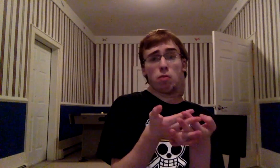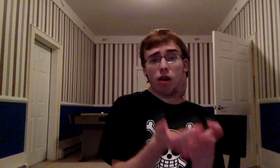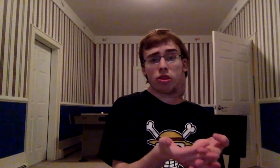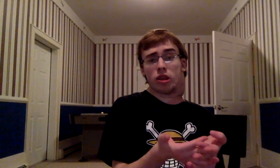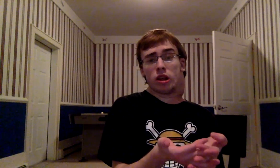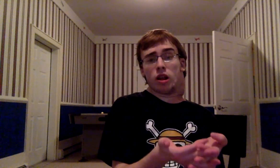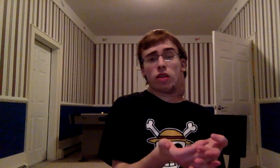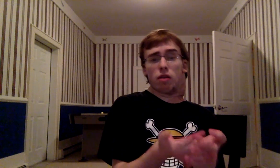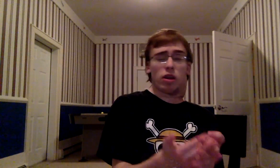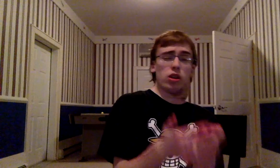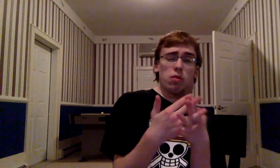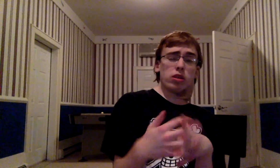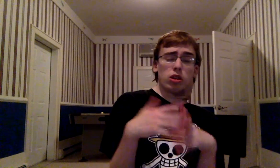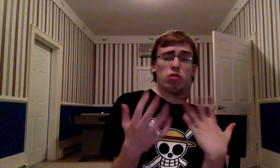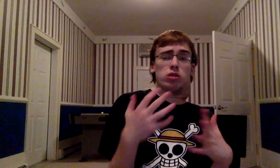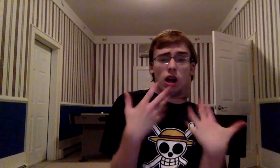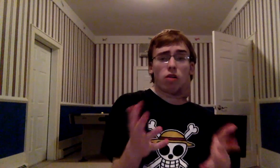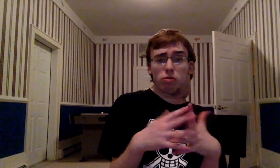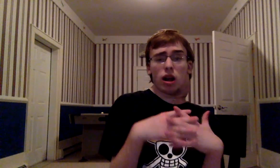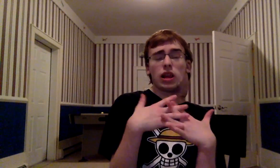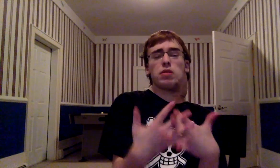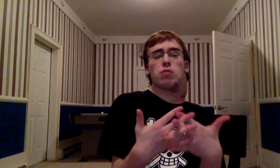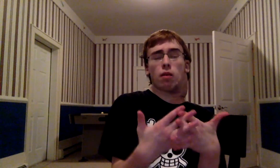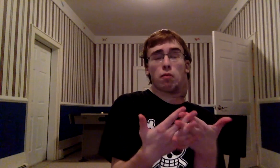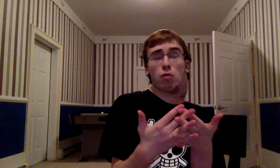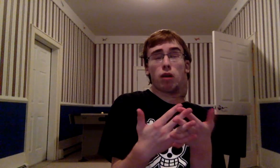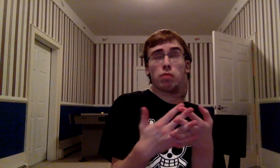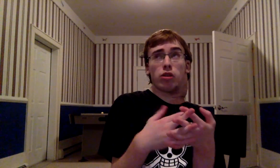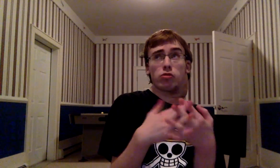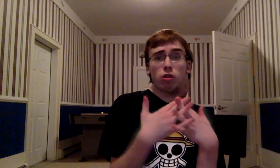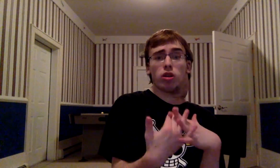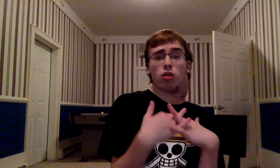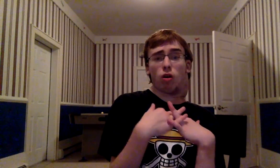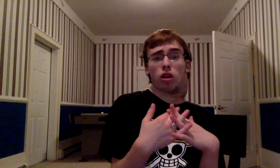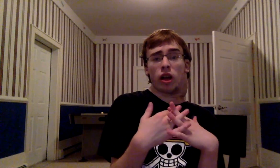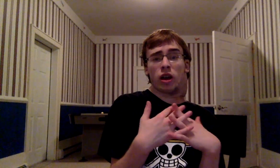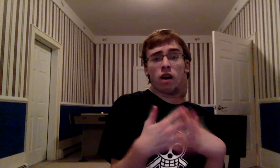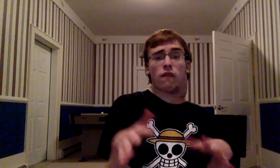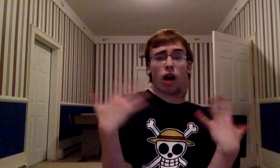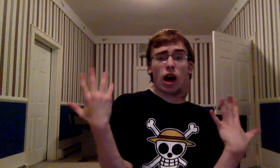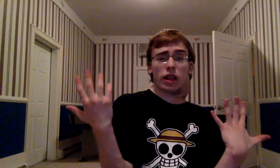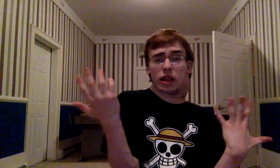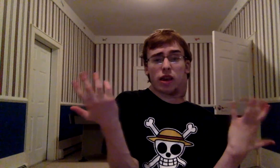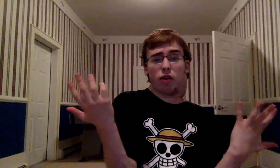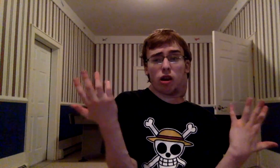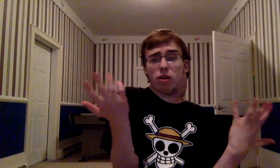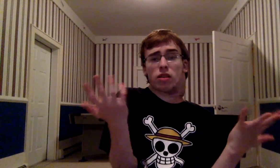months They were like, you know what dude, no We're not giving you a couple more months And you started this arc like, 5, 6 years ago And it's still